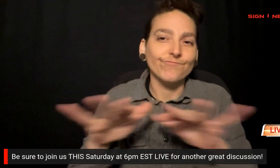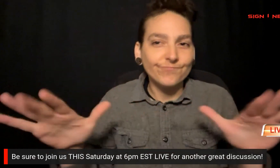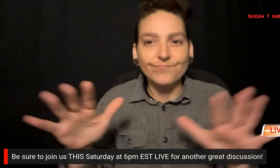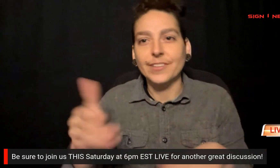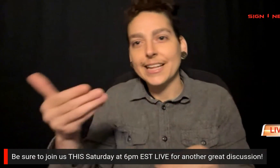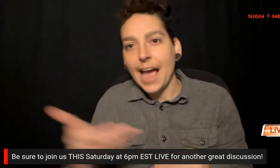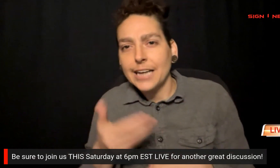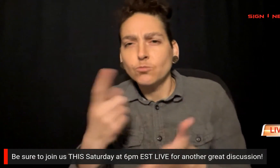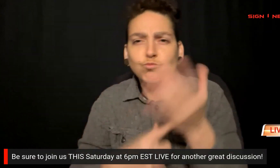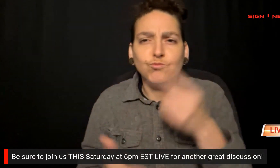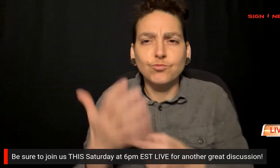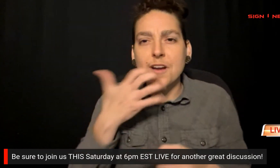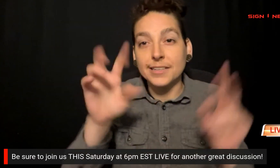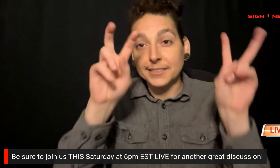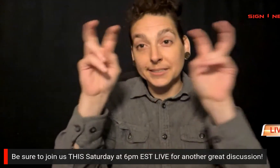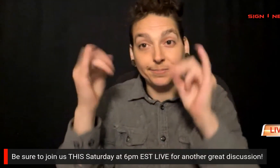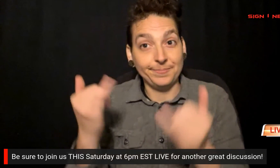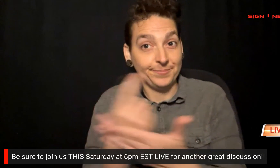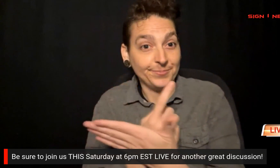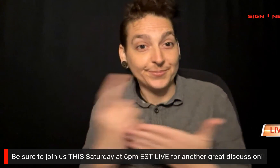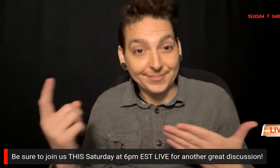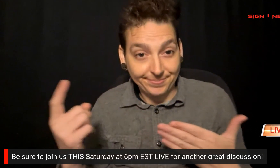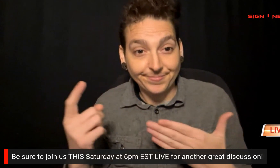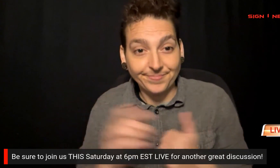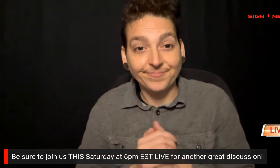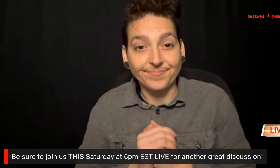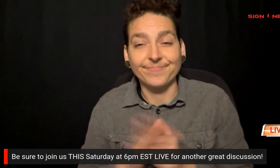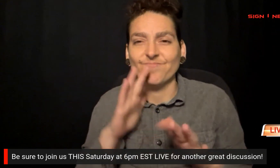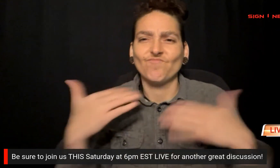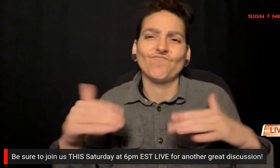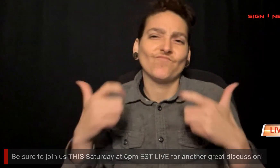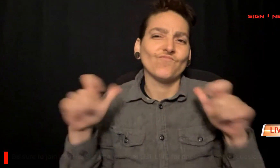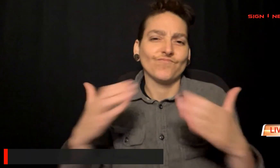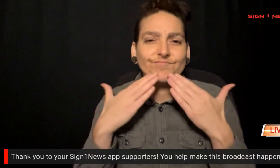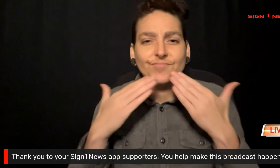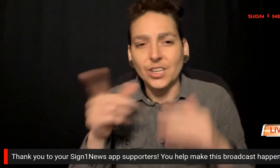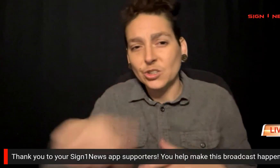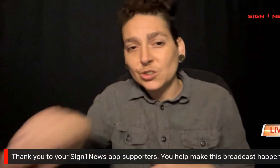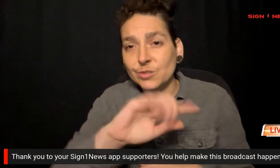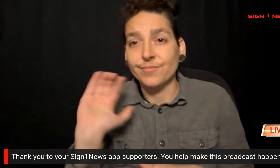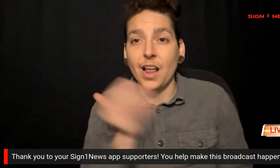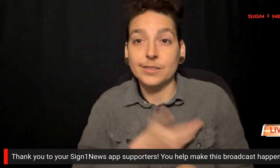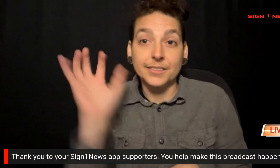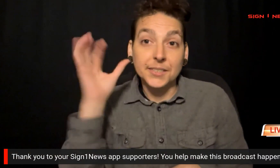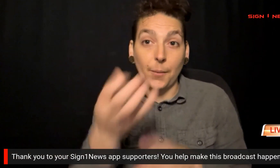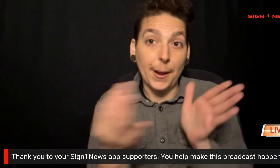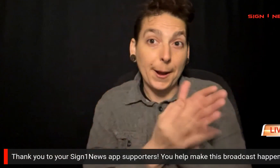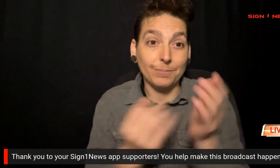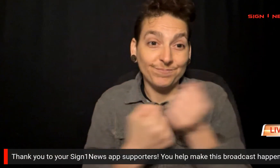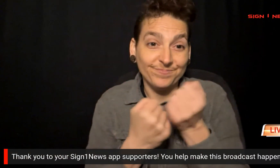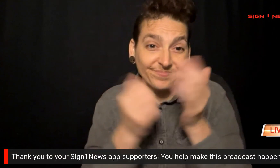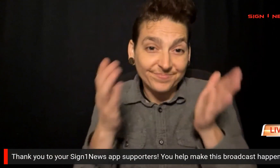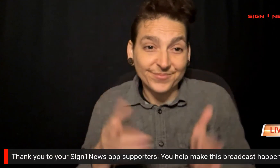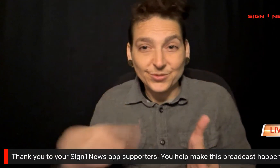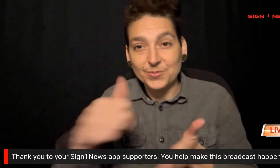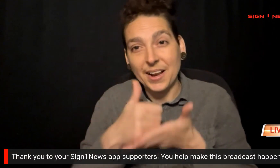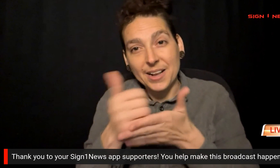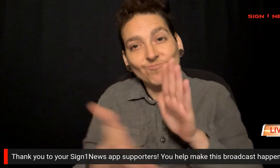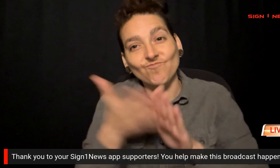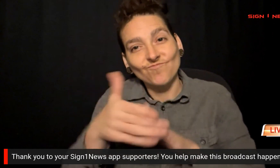discuss the hot topics of the week. Big thank you to our Sign One News app supporters, you help make this broadcast happen.